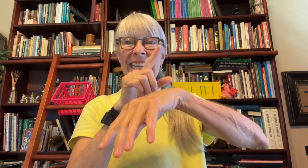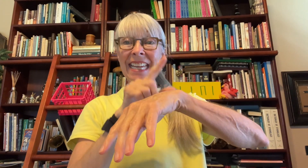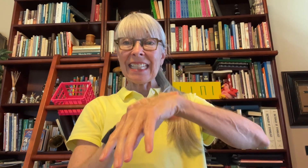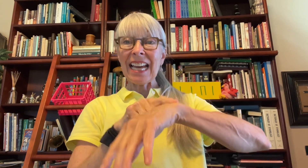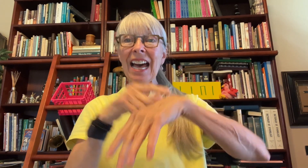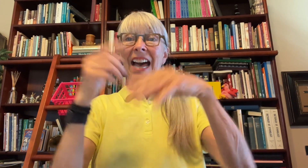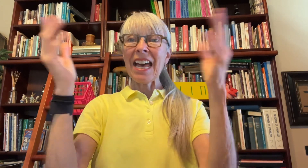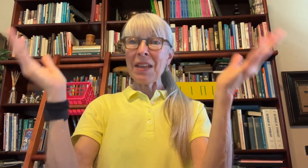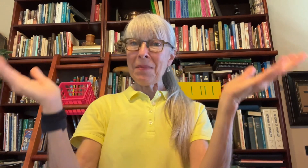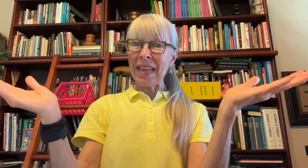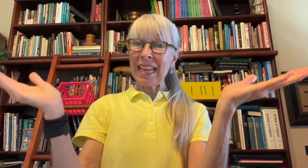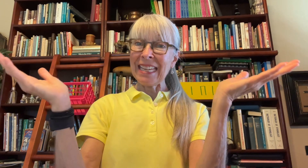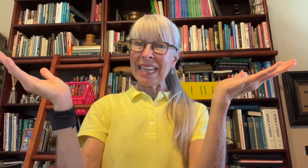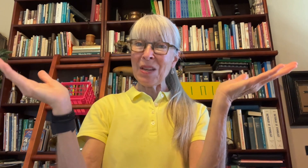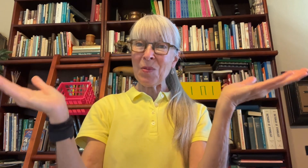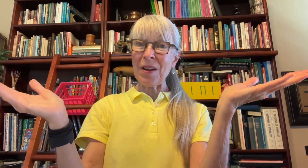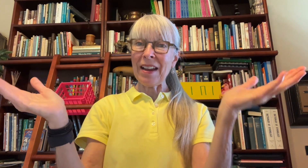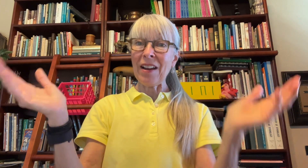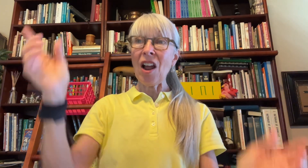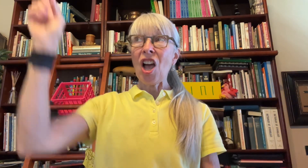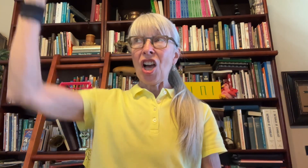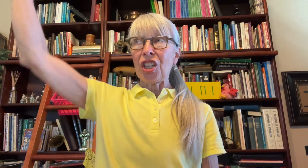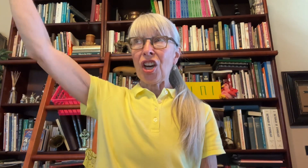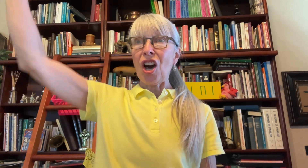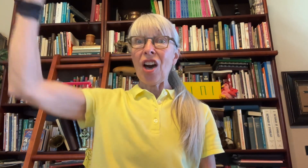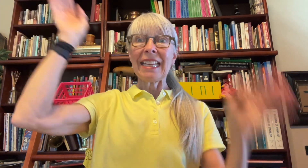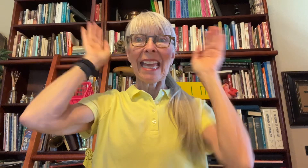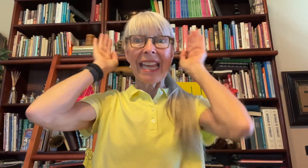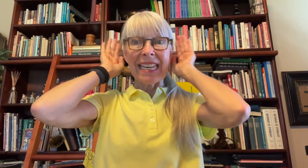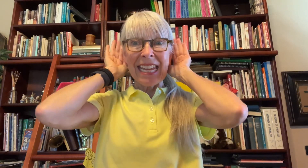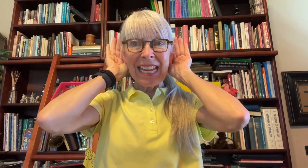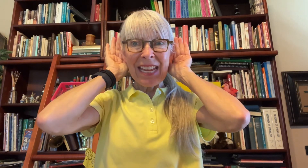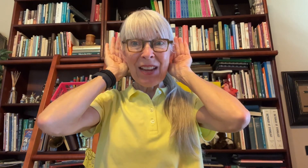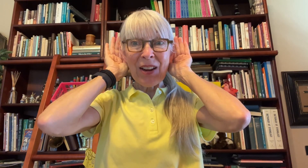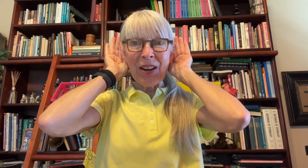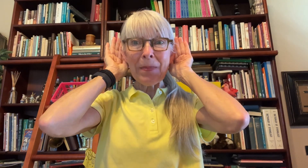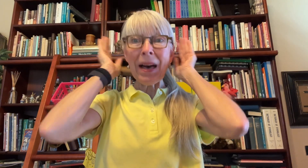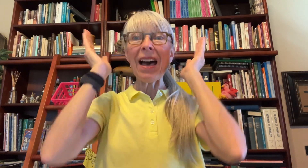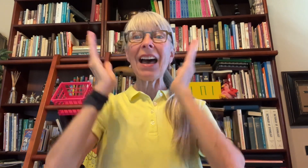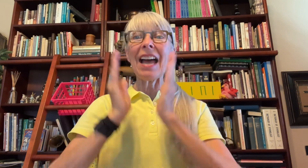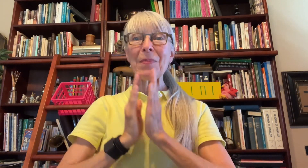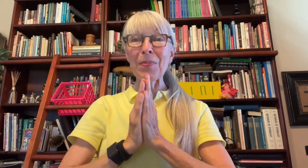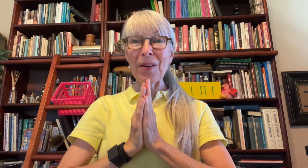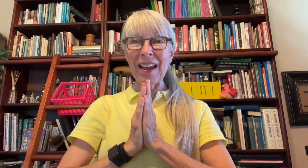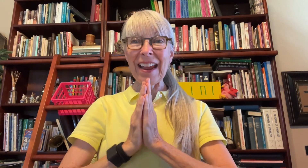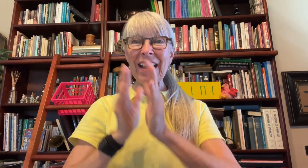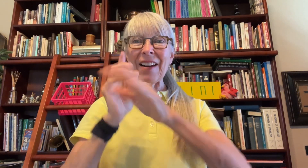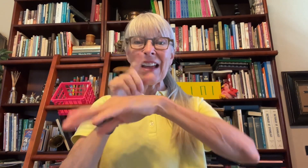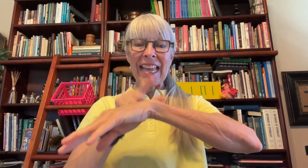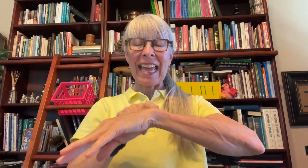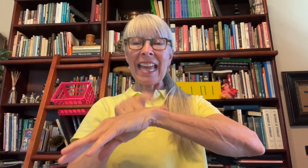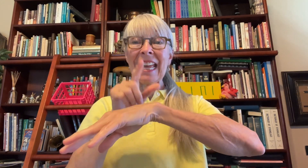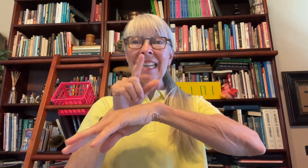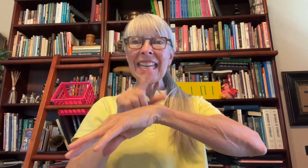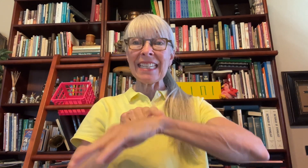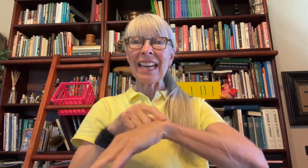Anytime, anywhere, God can hear my prayer. Anytime,